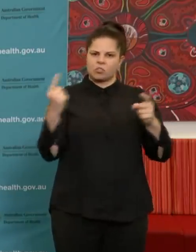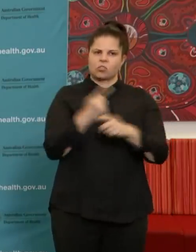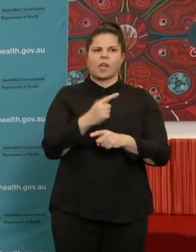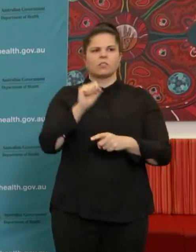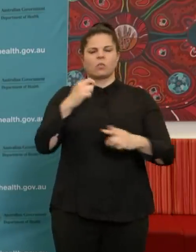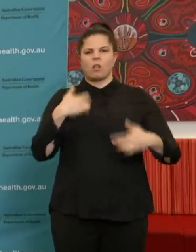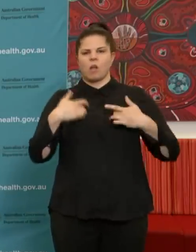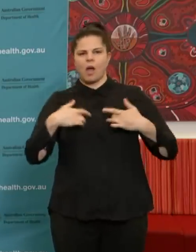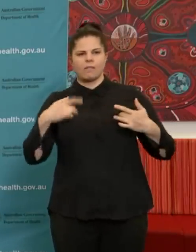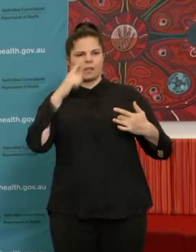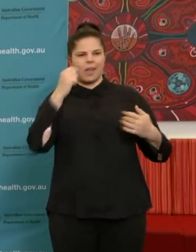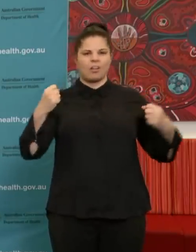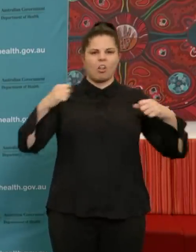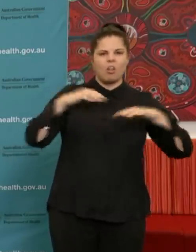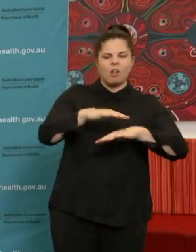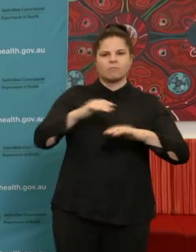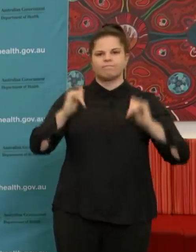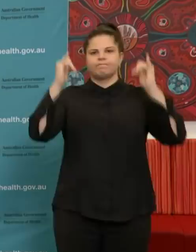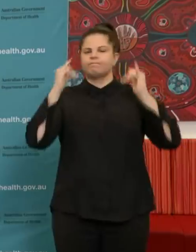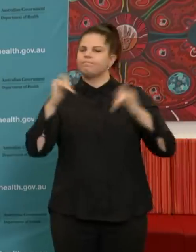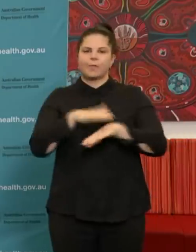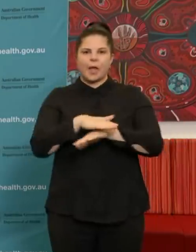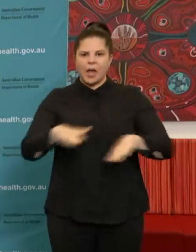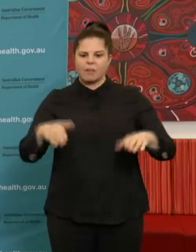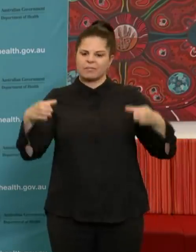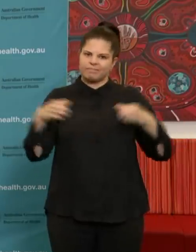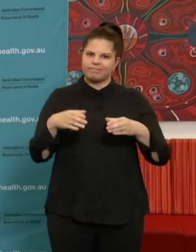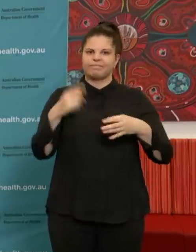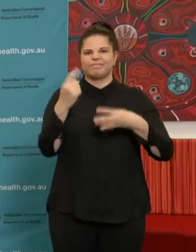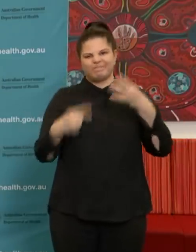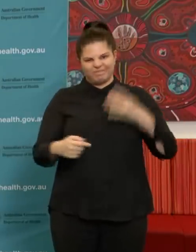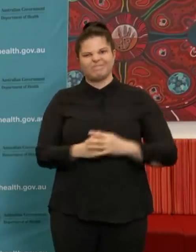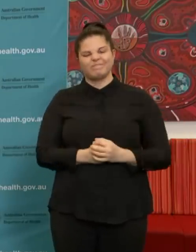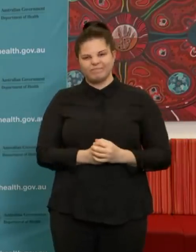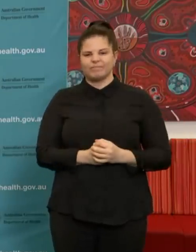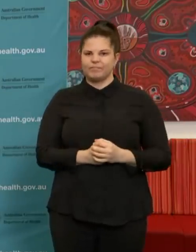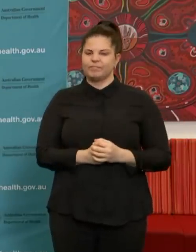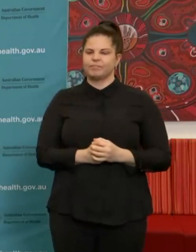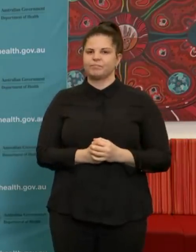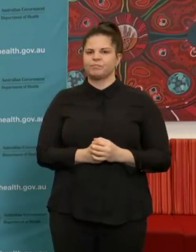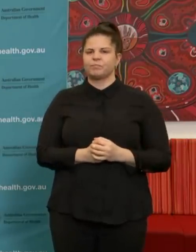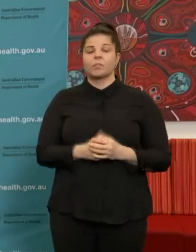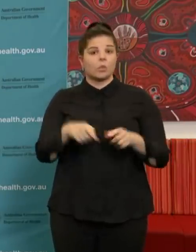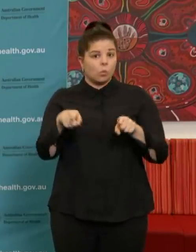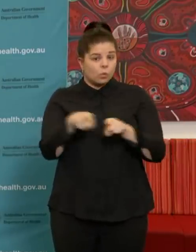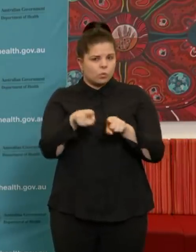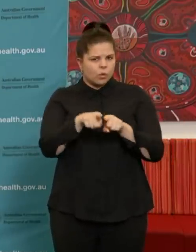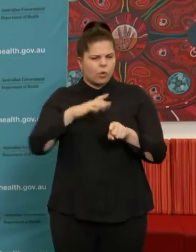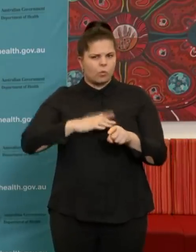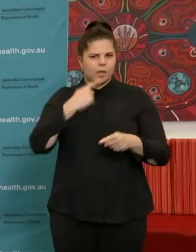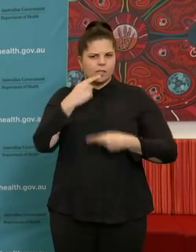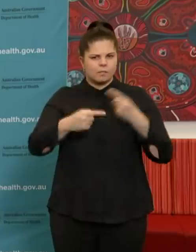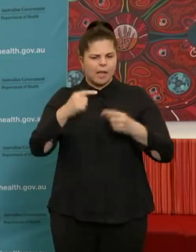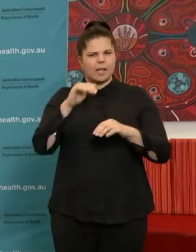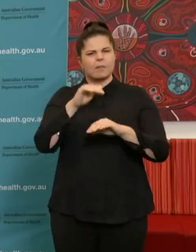lives over the past few weeks. It also, the other issue I'd like to mention there is